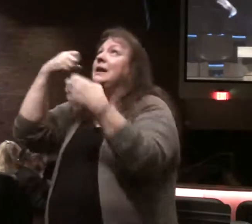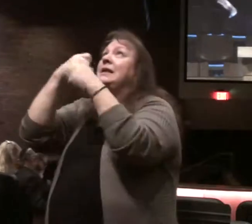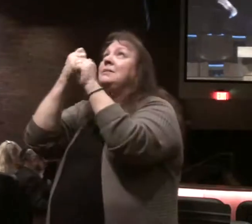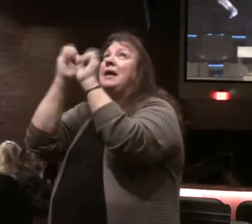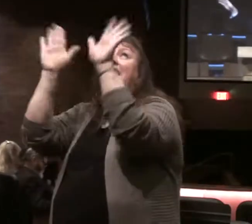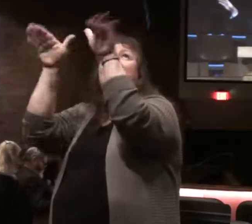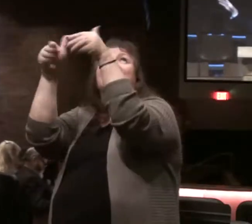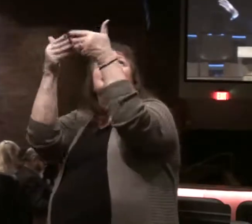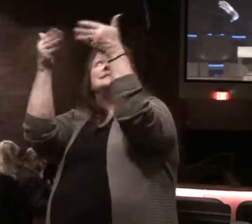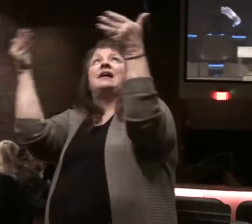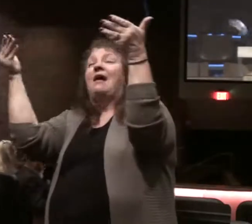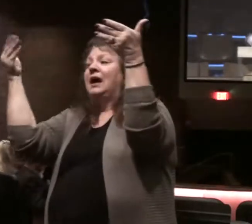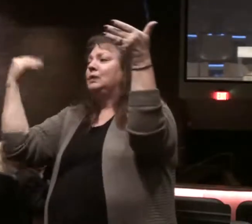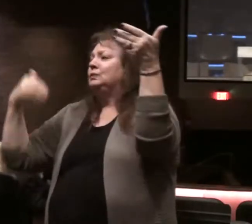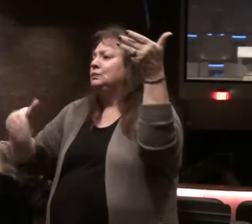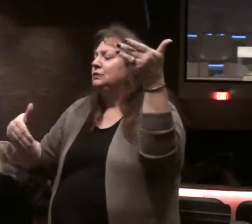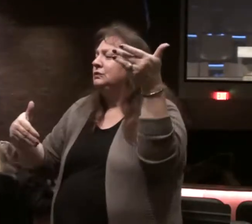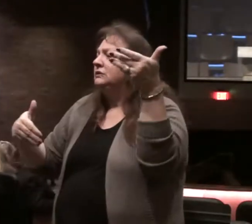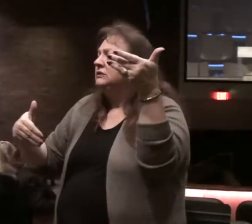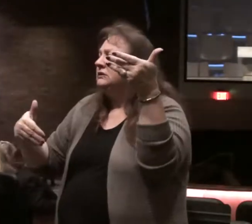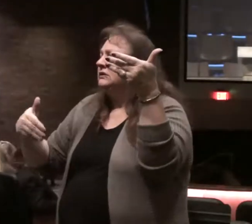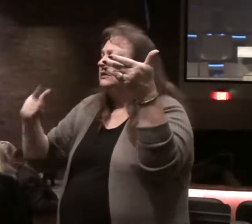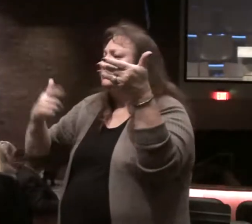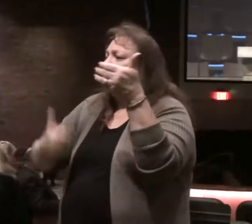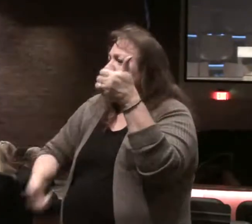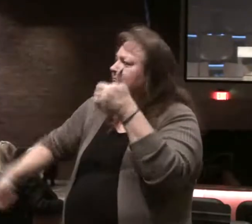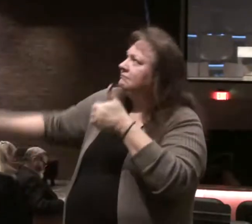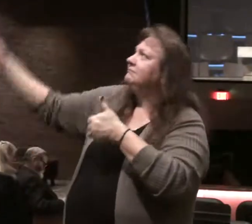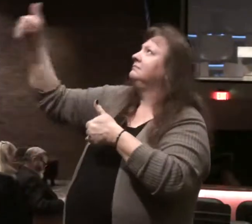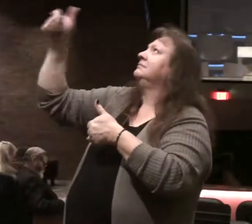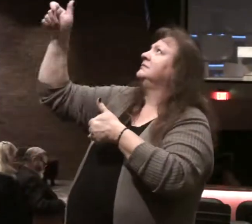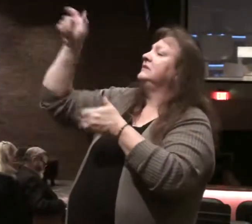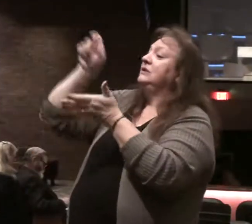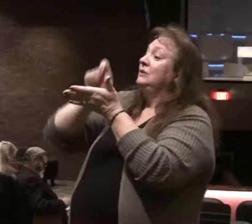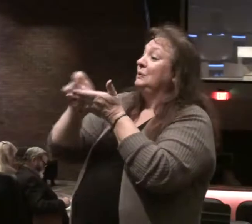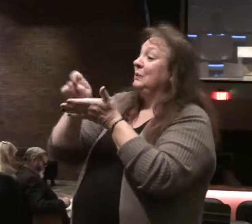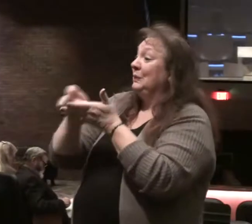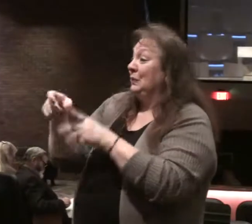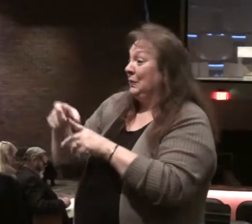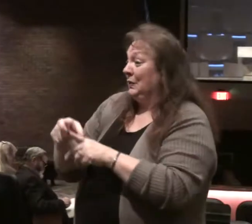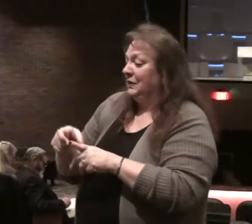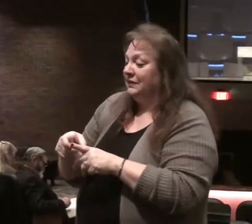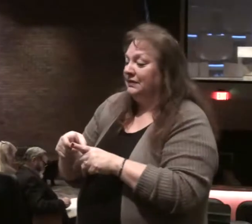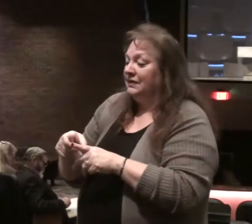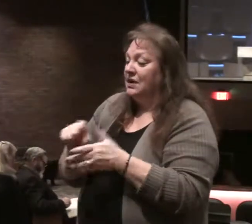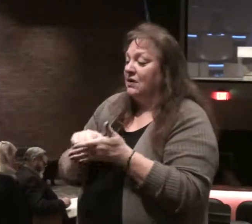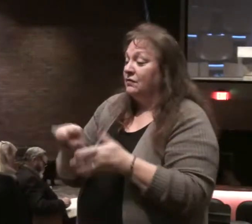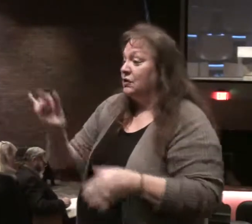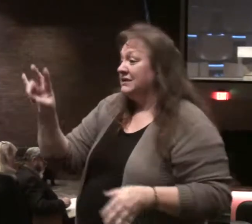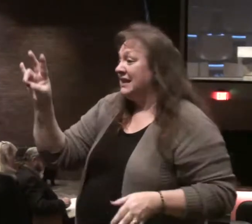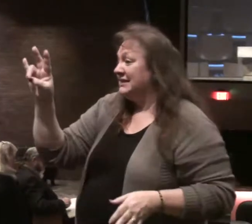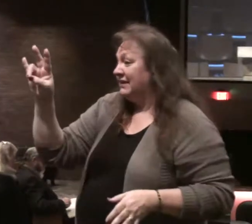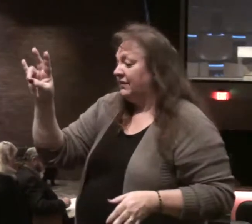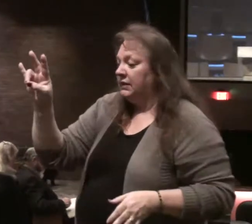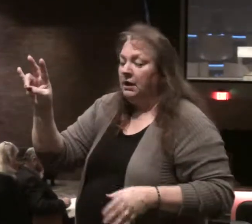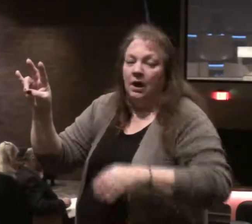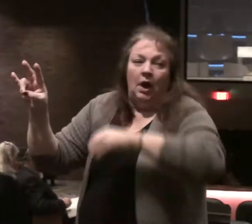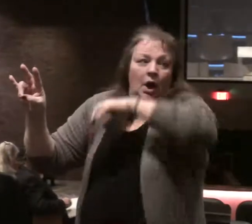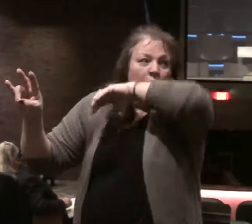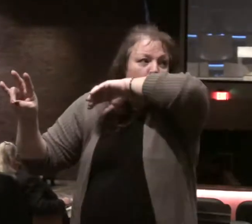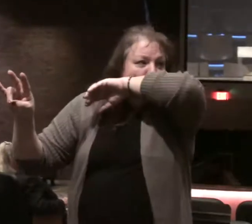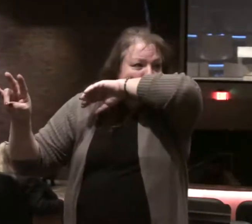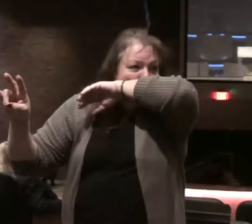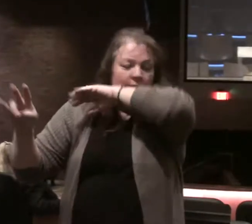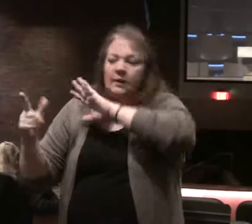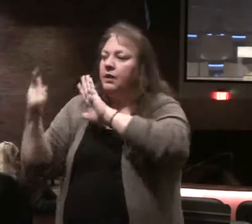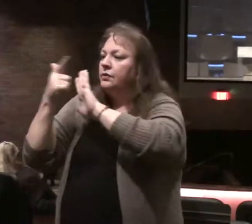skies, talks about the superiority of the written word of God. Pick up in verse 7. The law